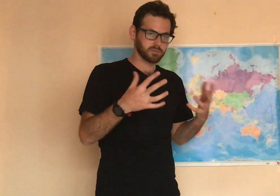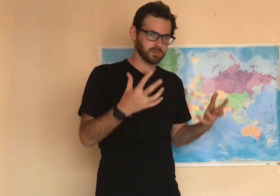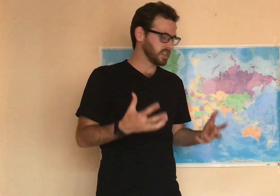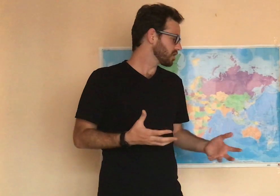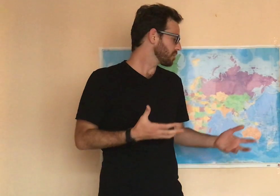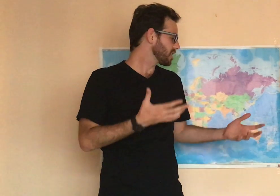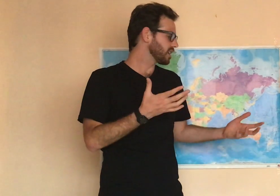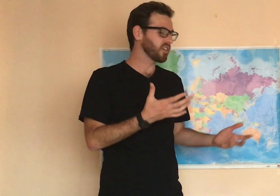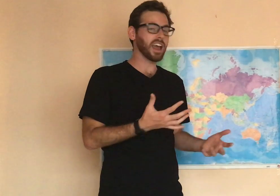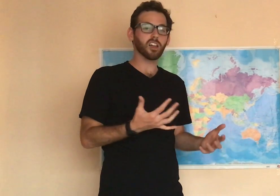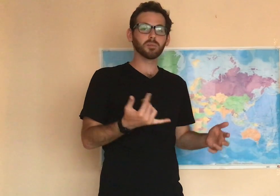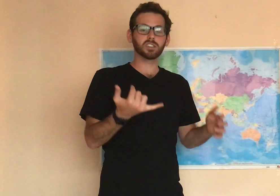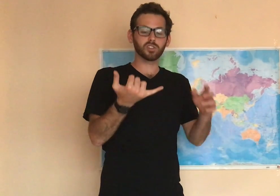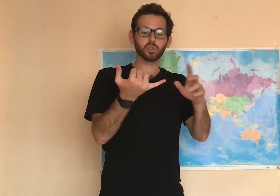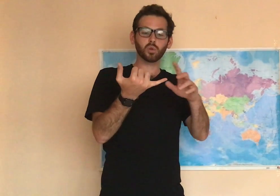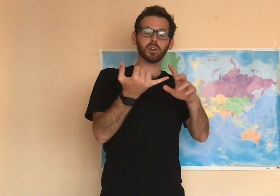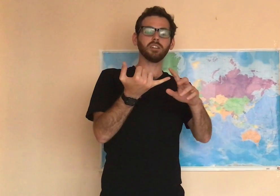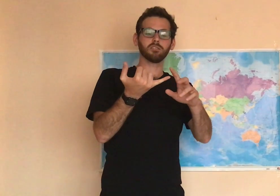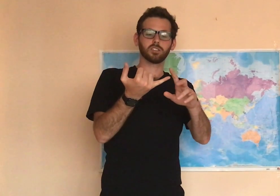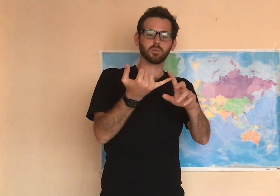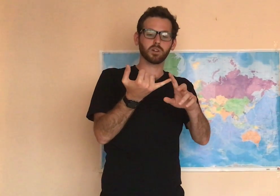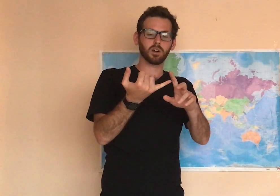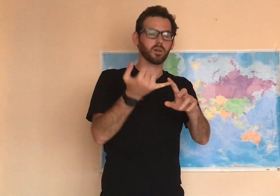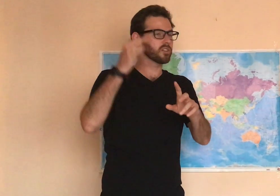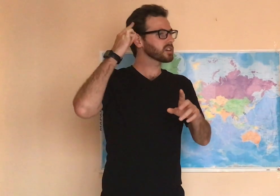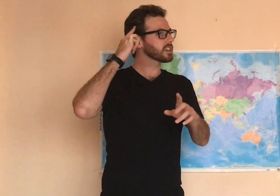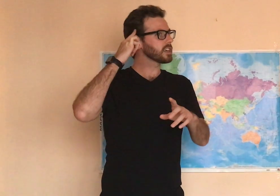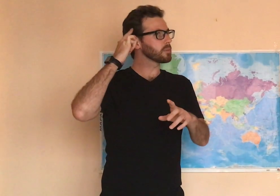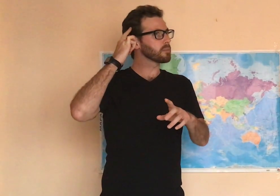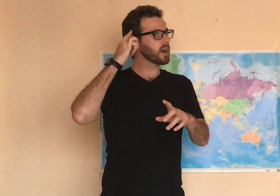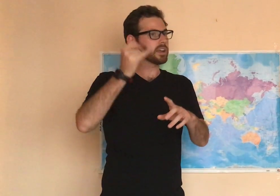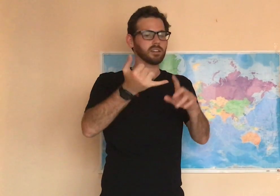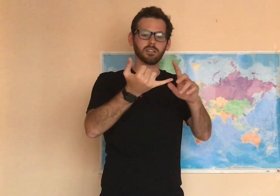these are some of the different elements of the story. So, we'll go over. Keep in mind.